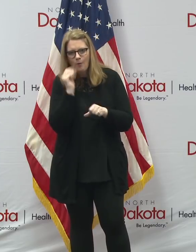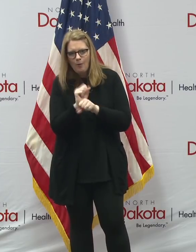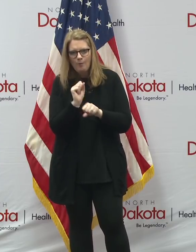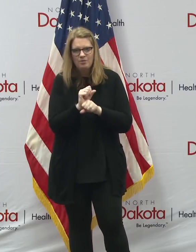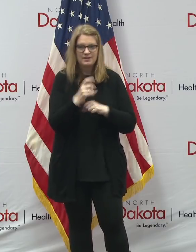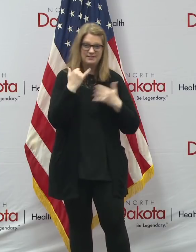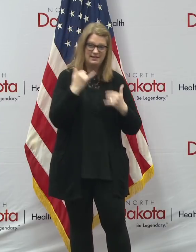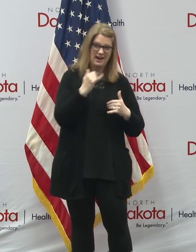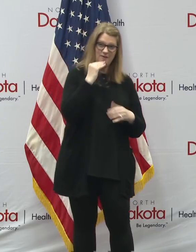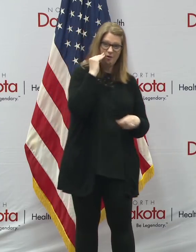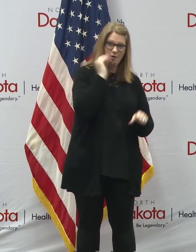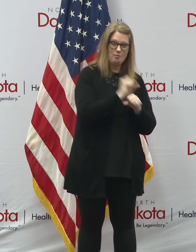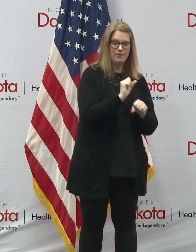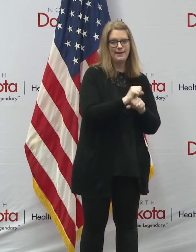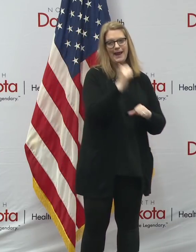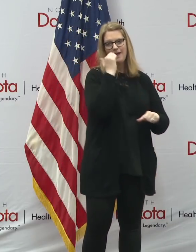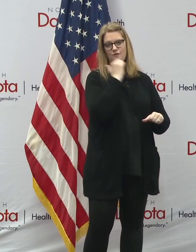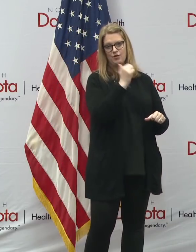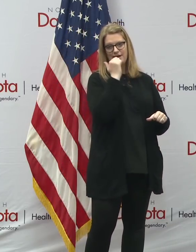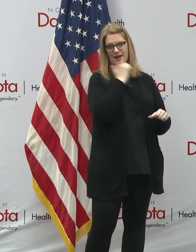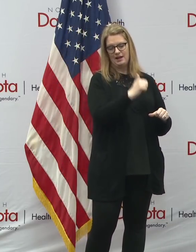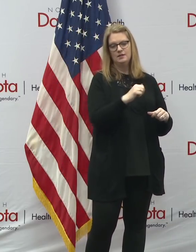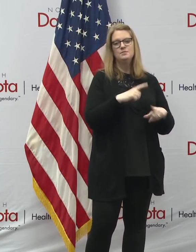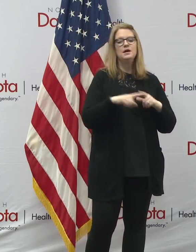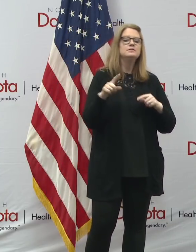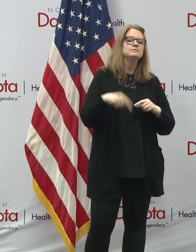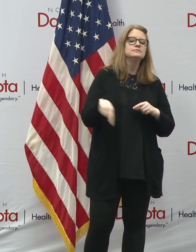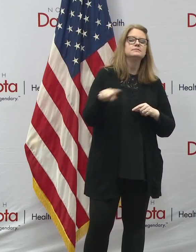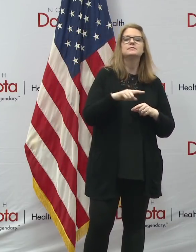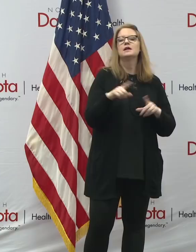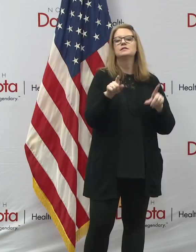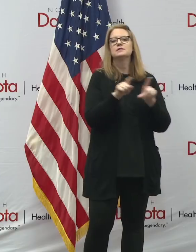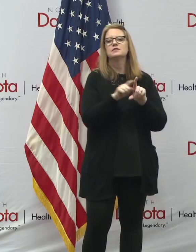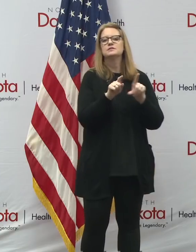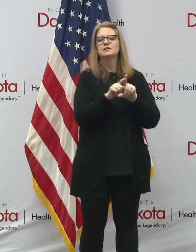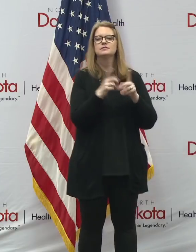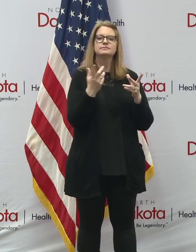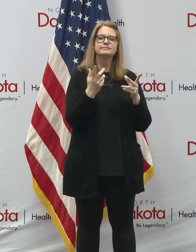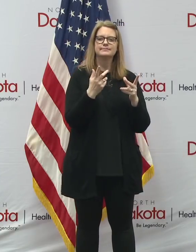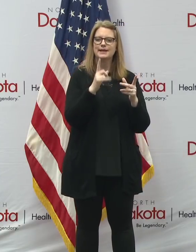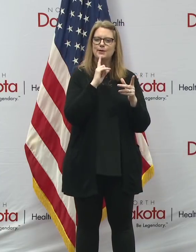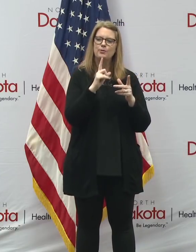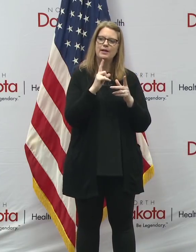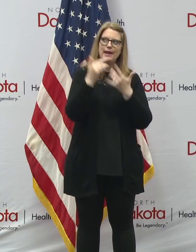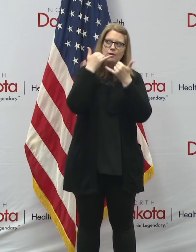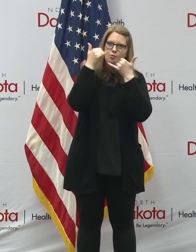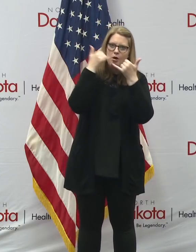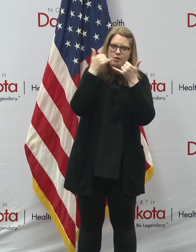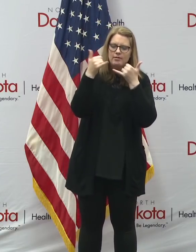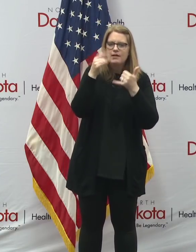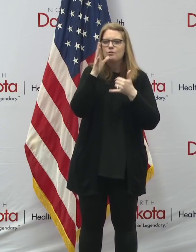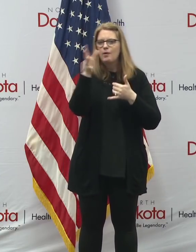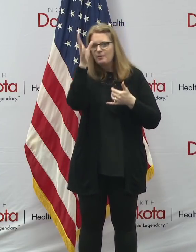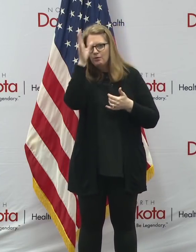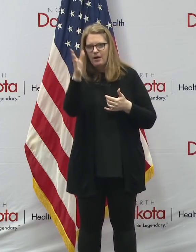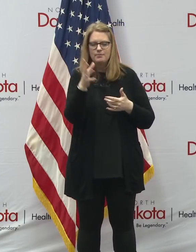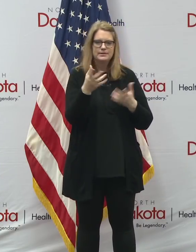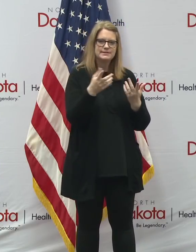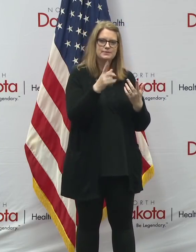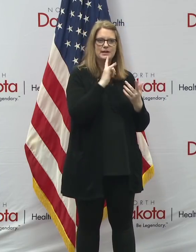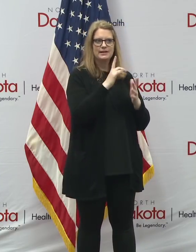thing right now with distance learning. But I'm sure they're also playing a role, keeping their keeping in touch with their grandparents, keeping their parents happy,